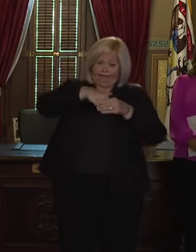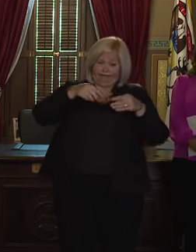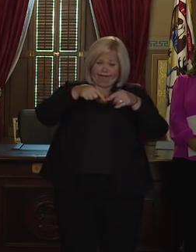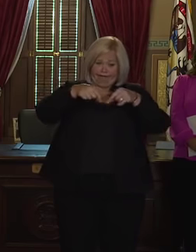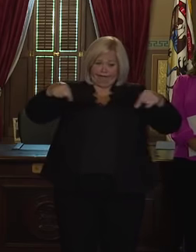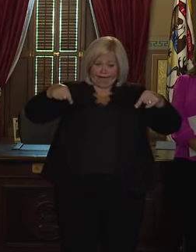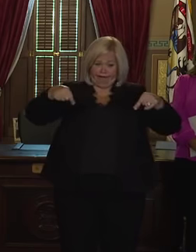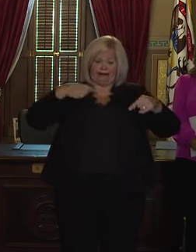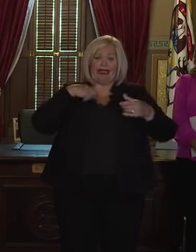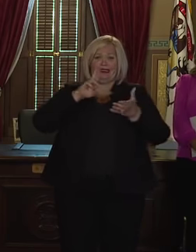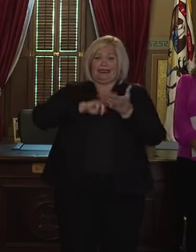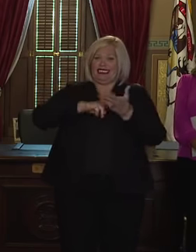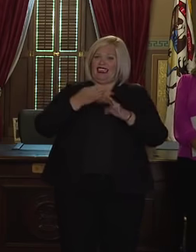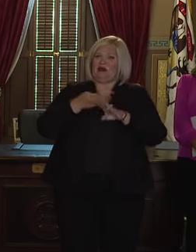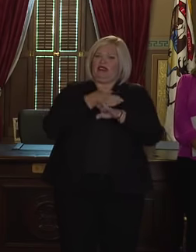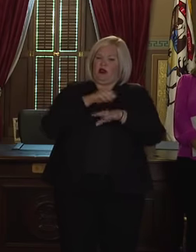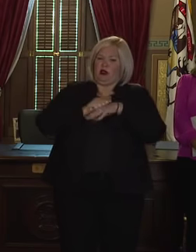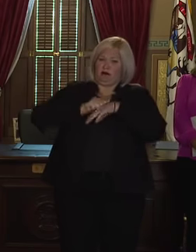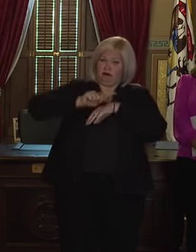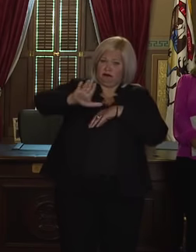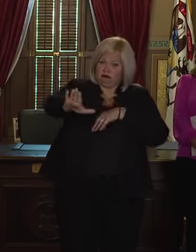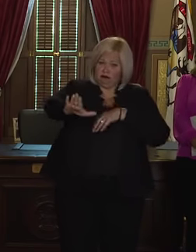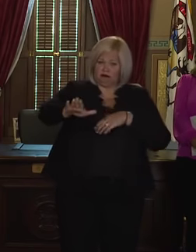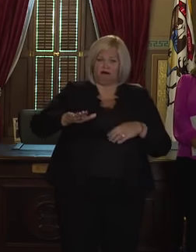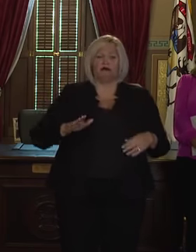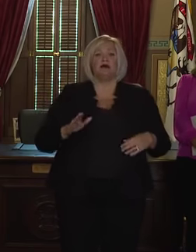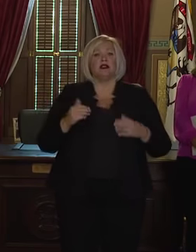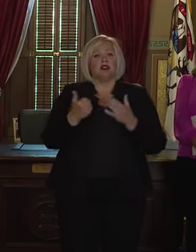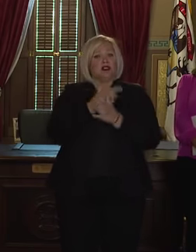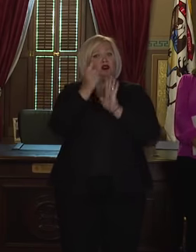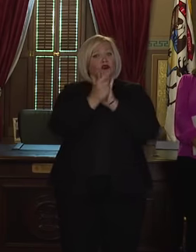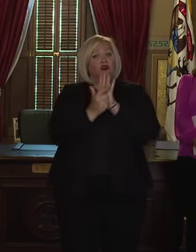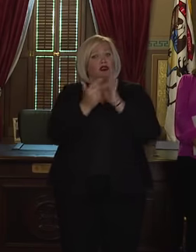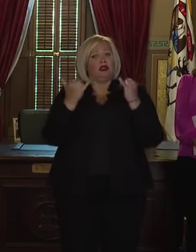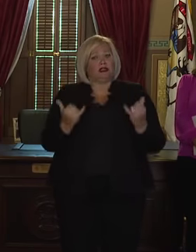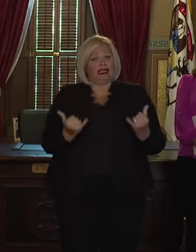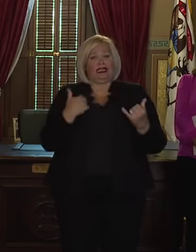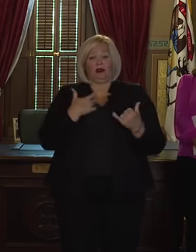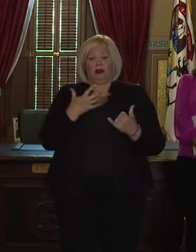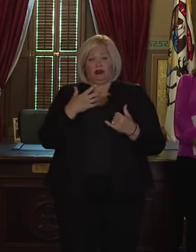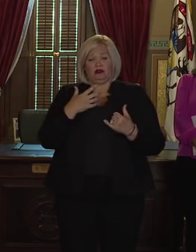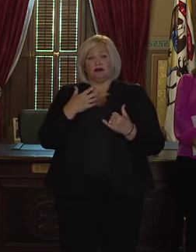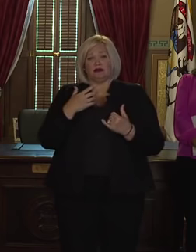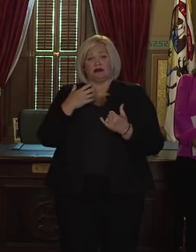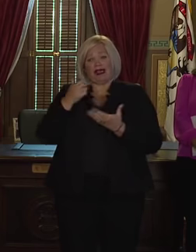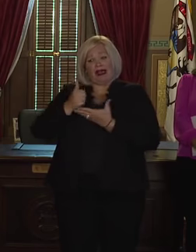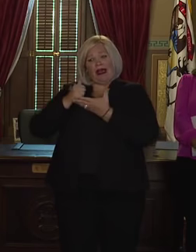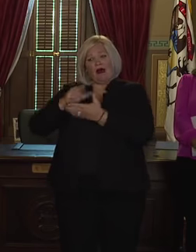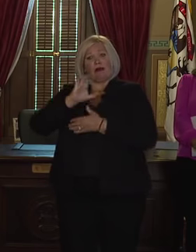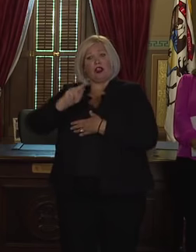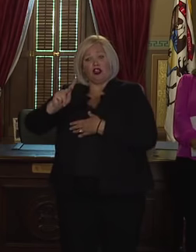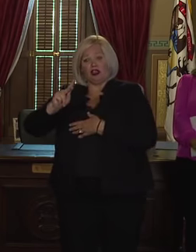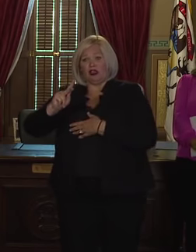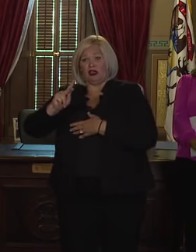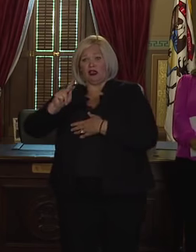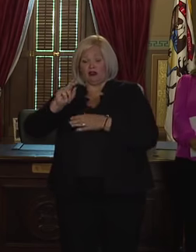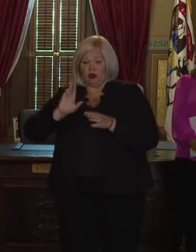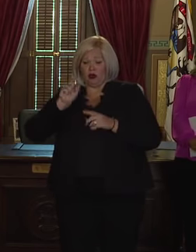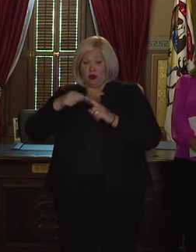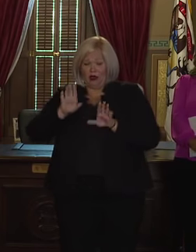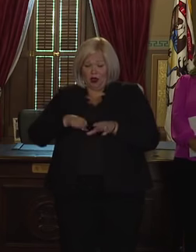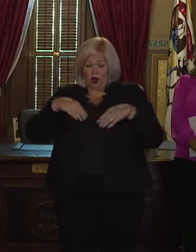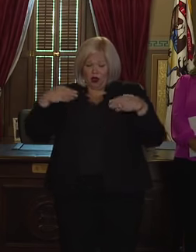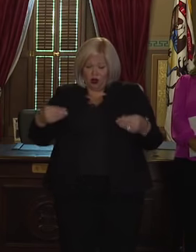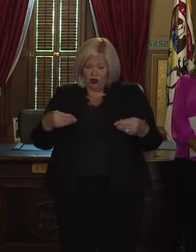before returning it. The legislation today will require clerks to notify voters if there are any errors in that process to again